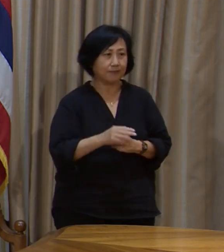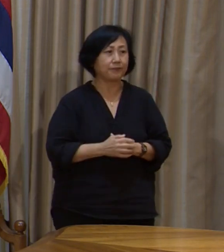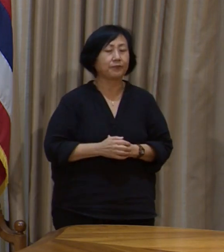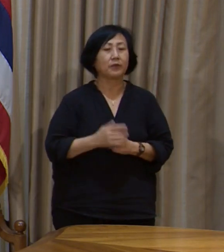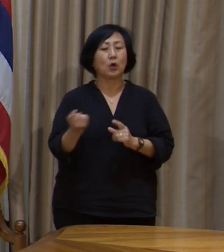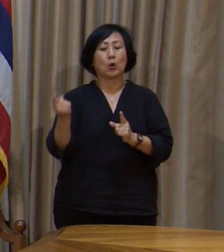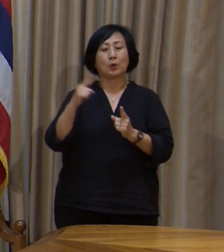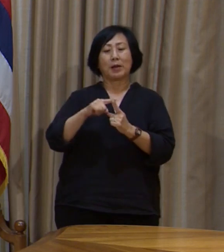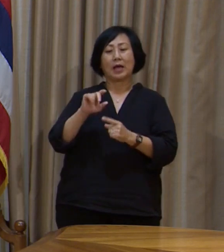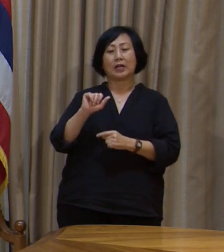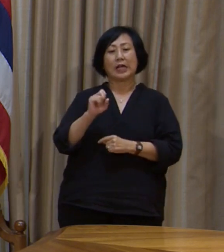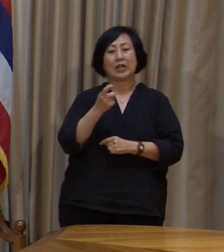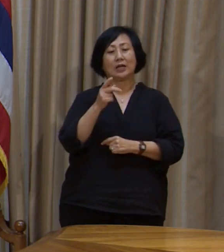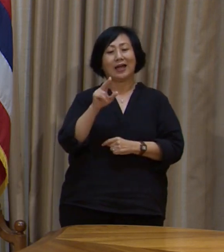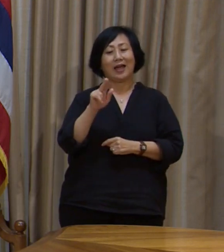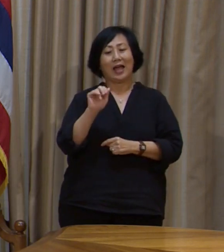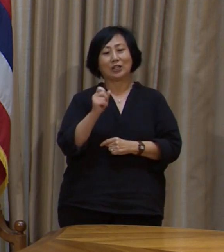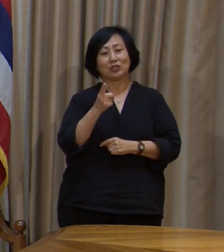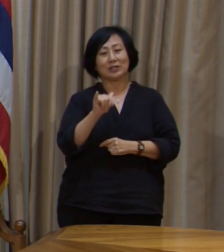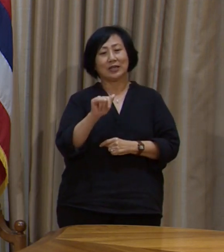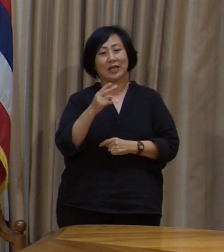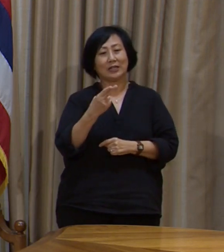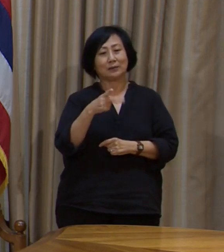Going back to Ashley. HPR, Ashley?